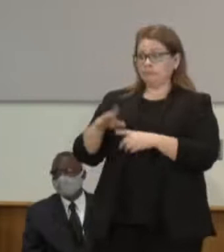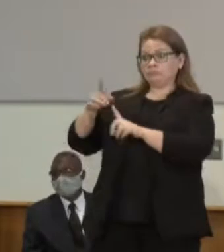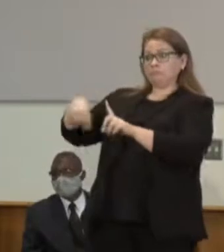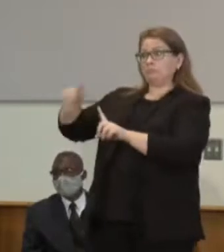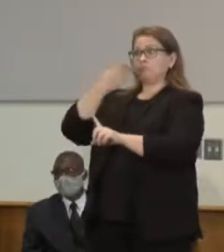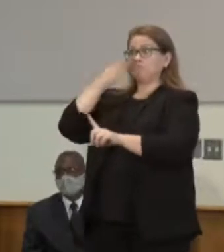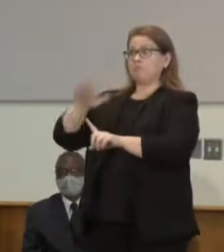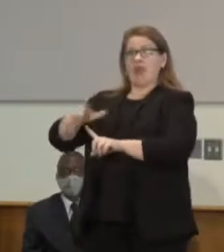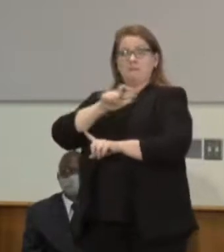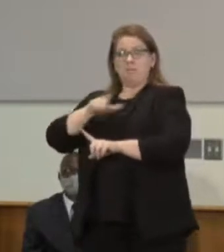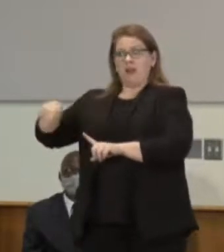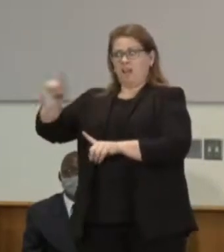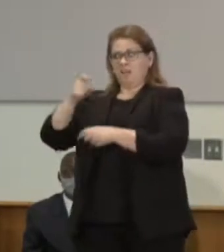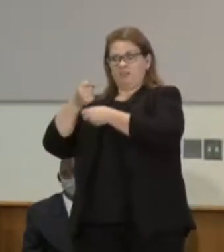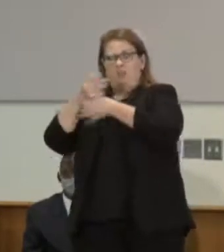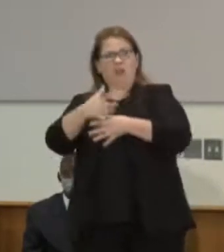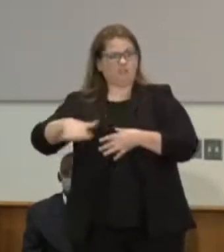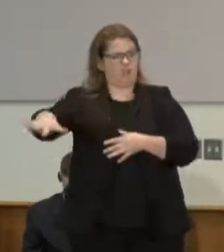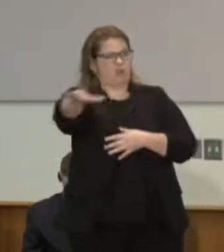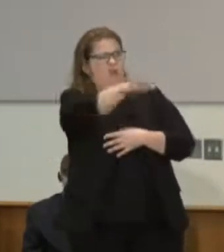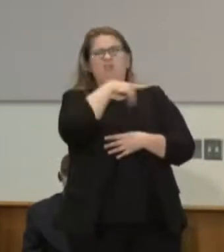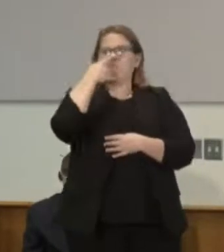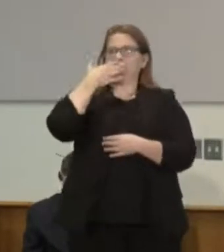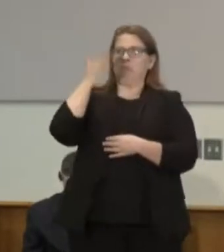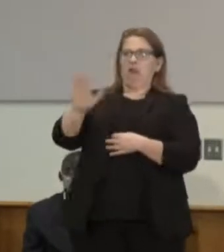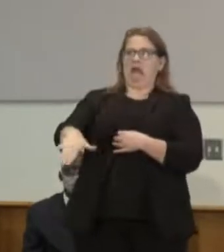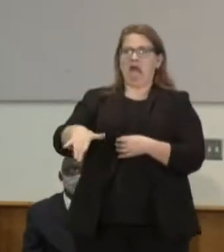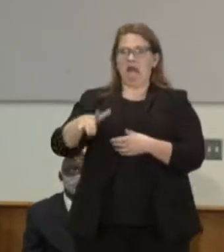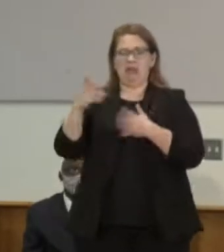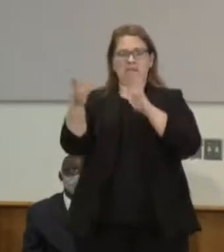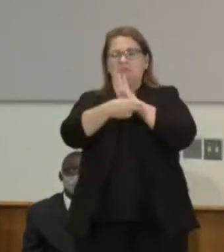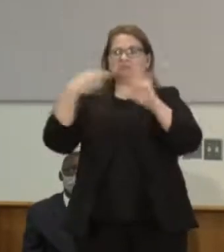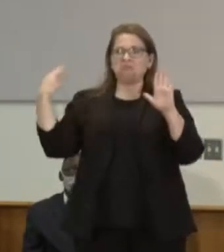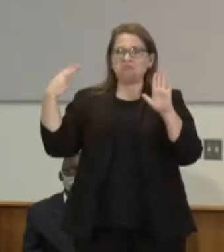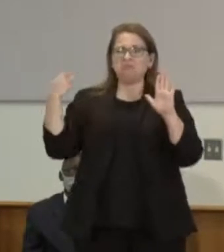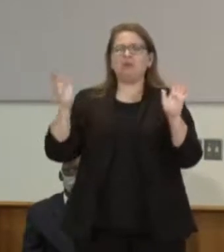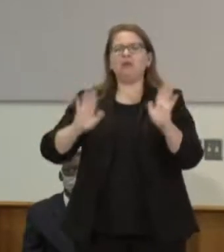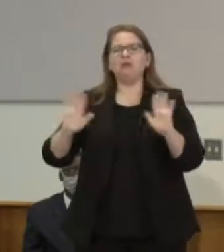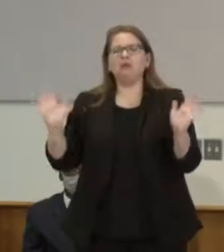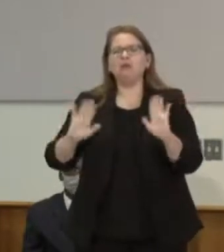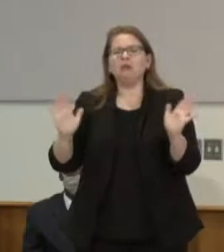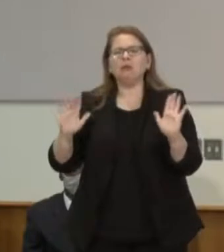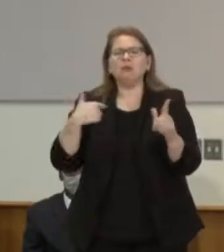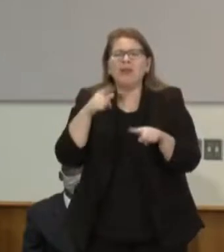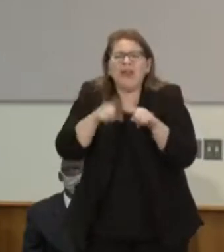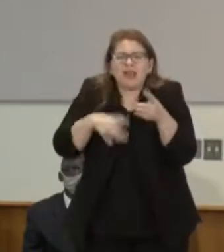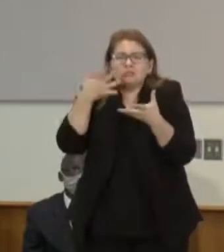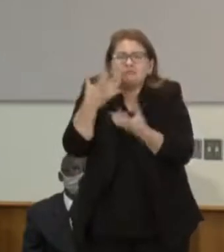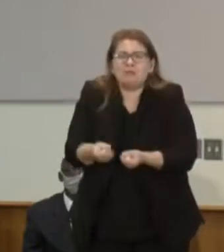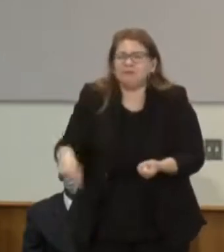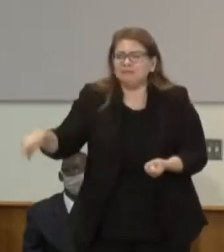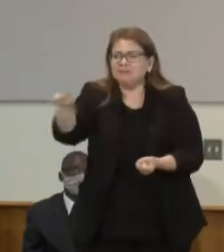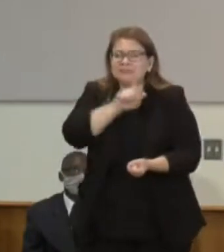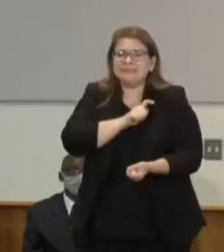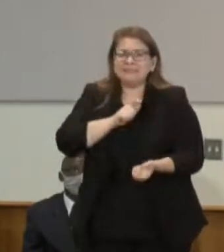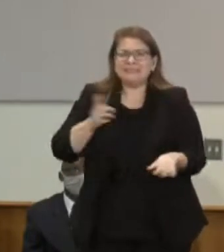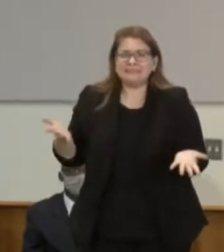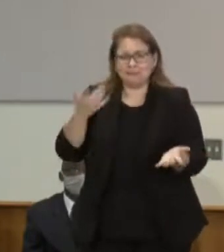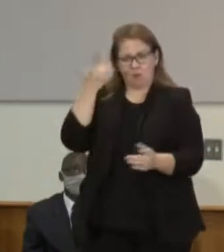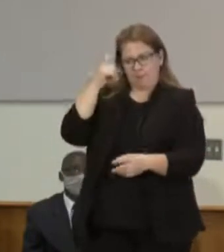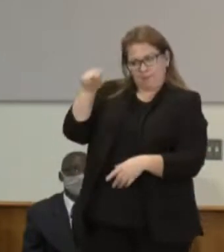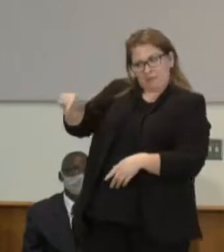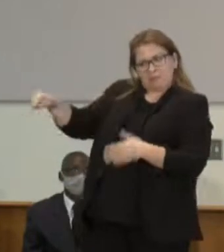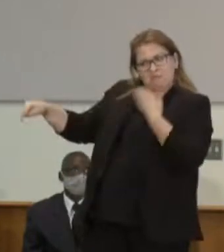and distrustful. We live in two worlds, some of us. We live in a world where some of us see the police